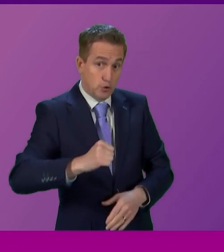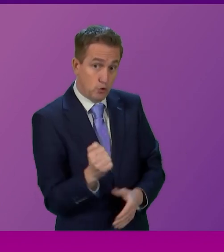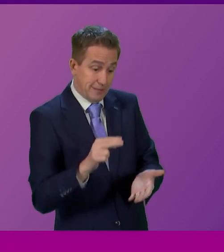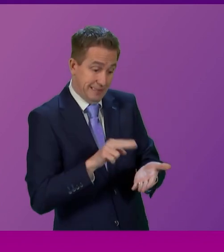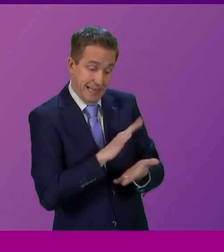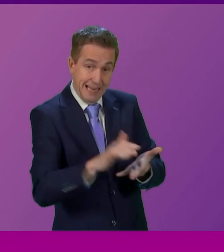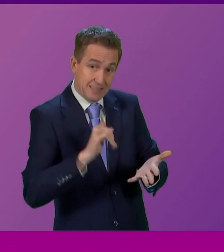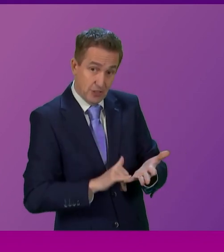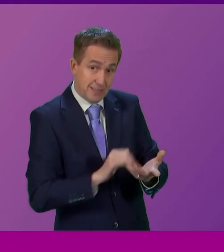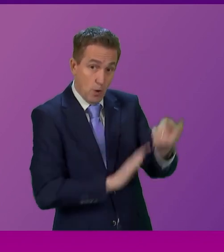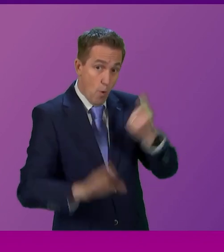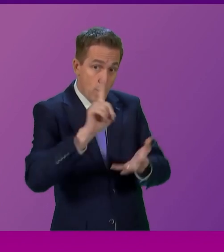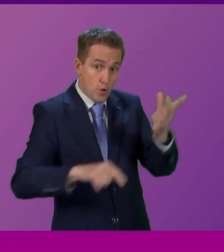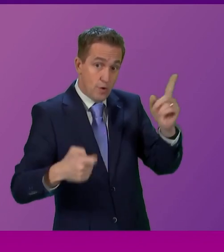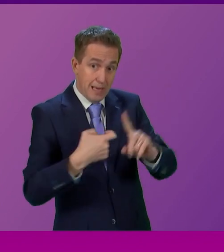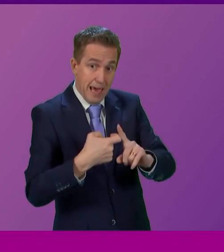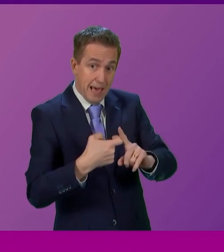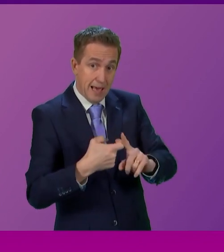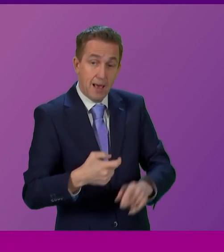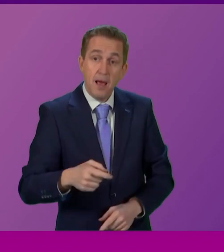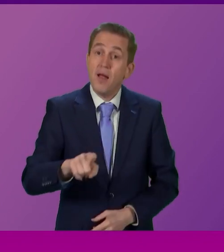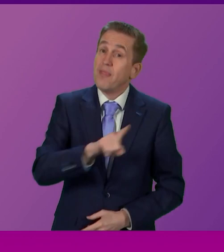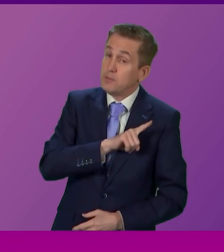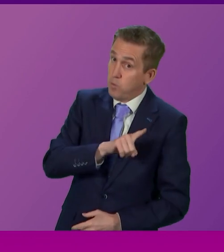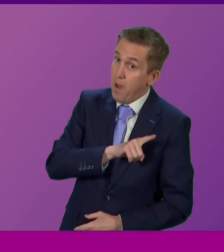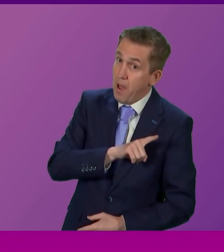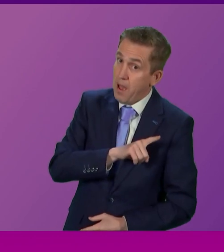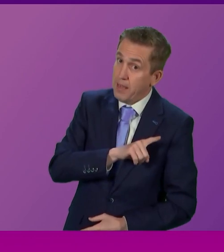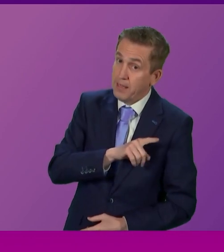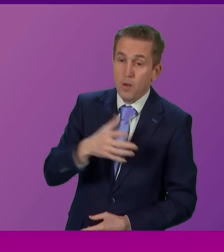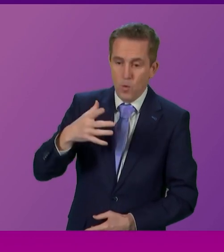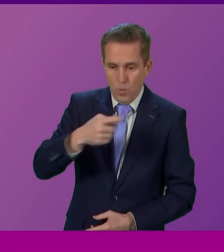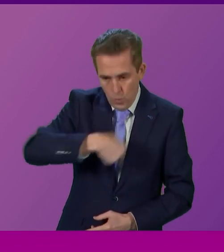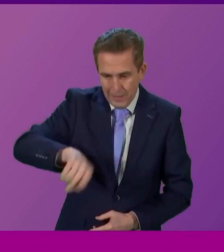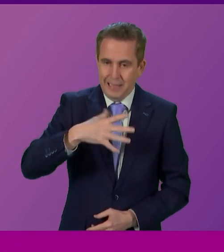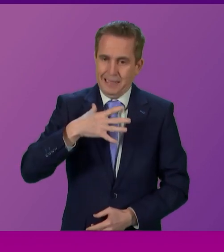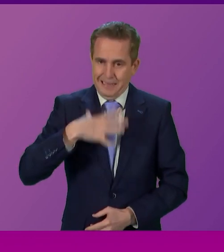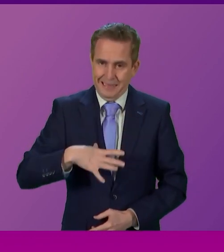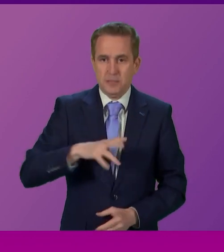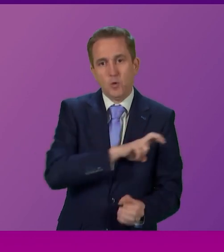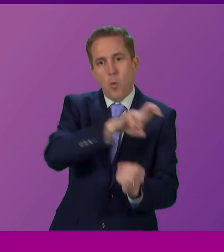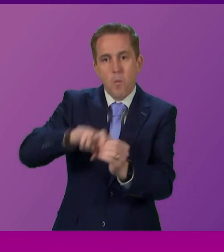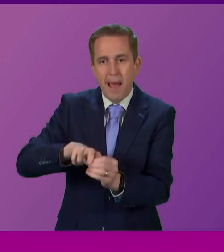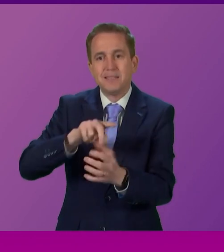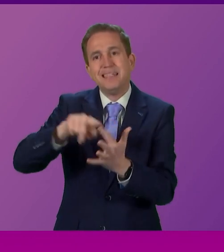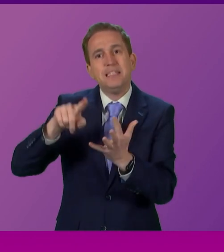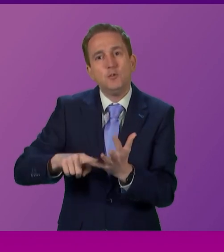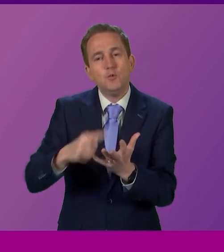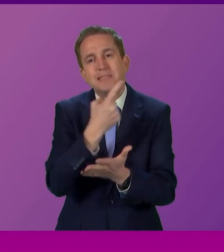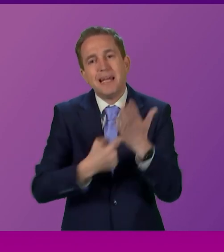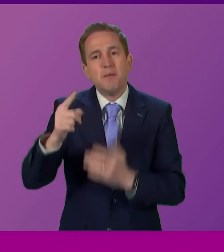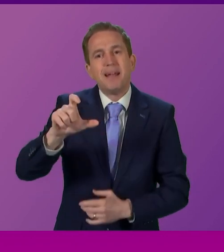if not the UK? And that's one of the reasons we need a democratic right to decide to go back into the EU as an independent state.